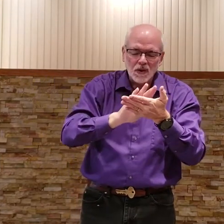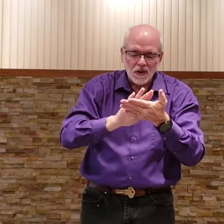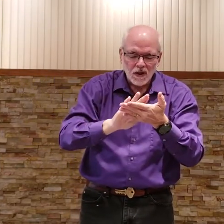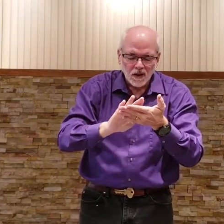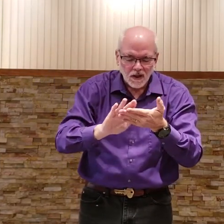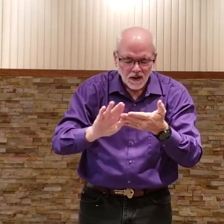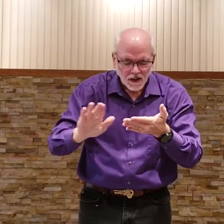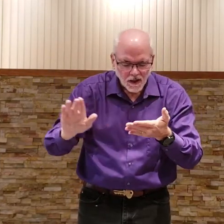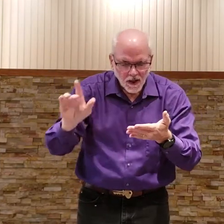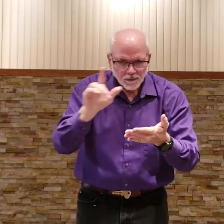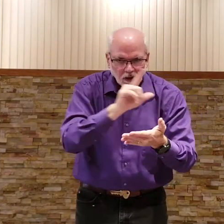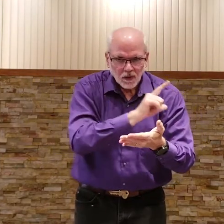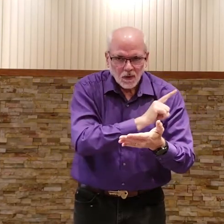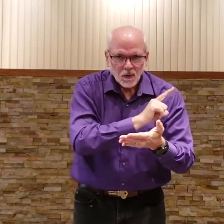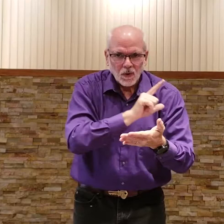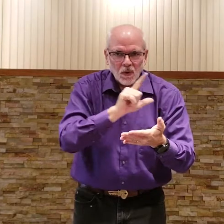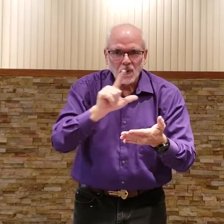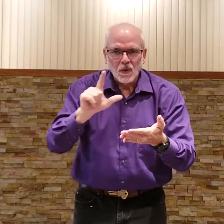Lord